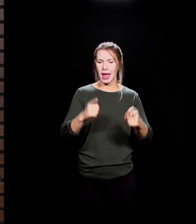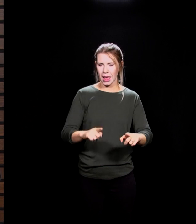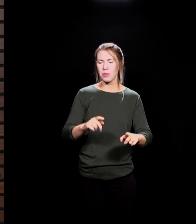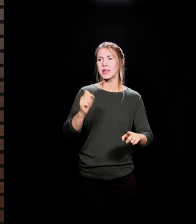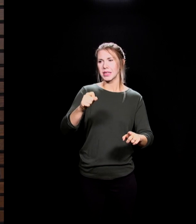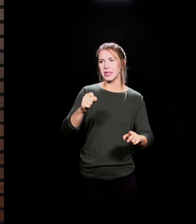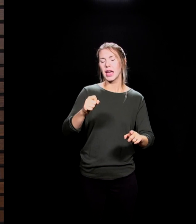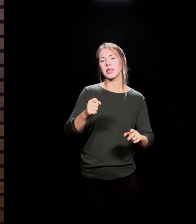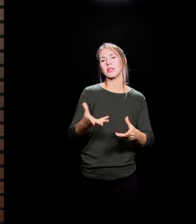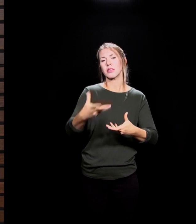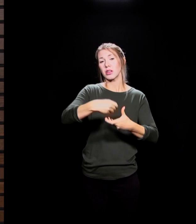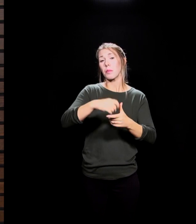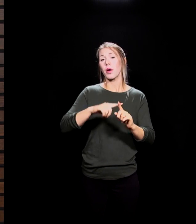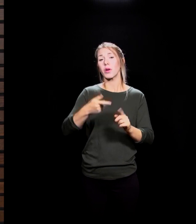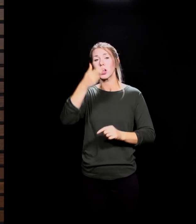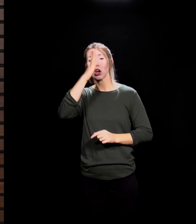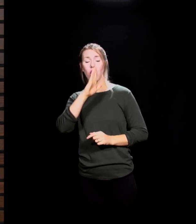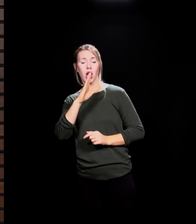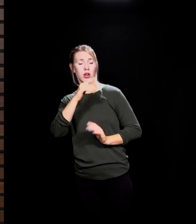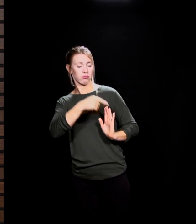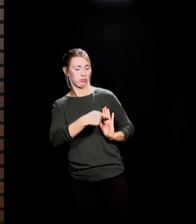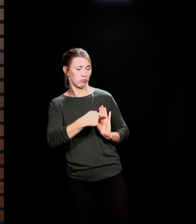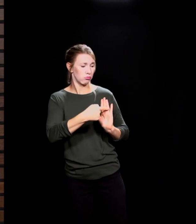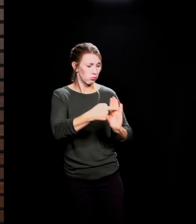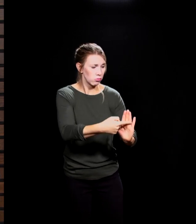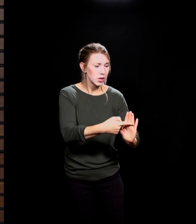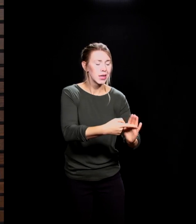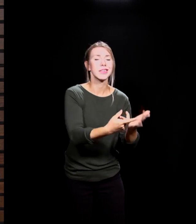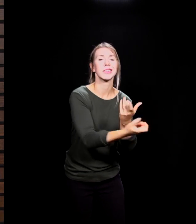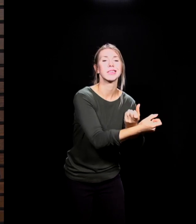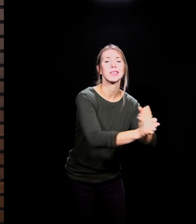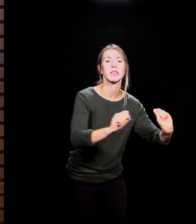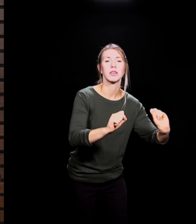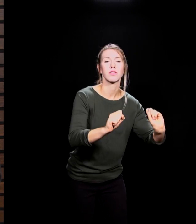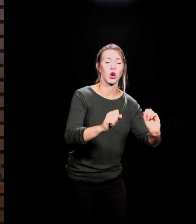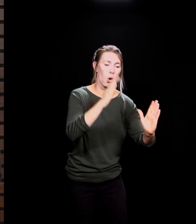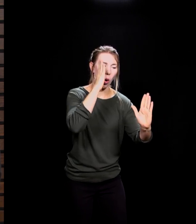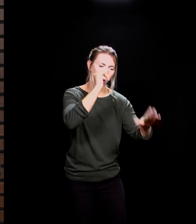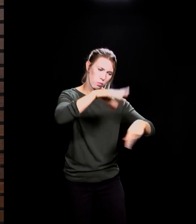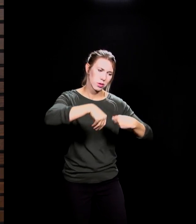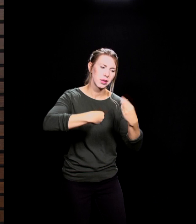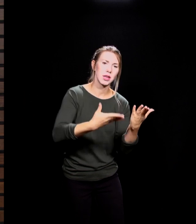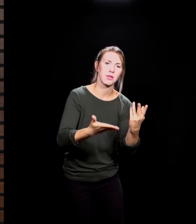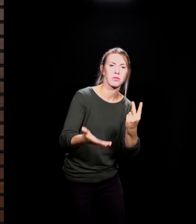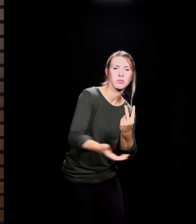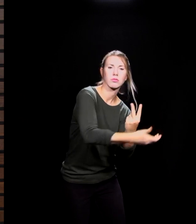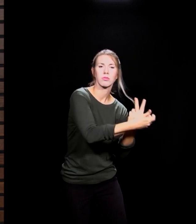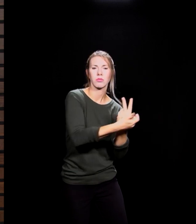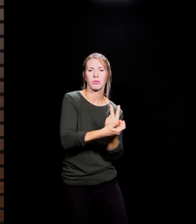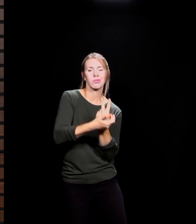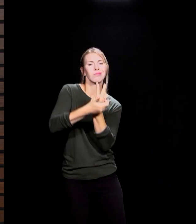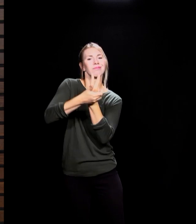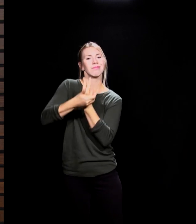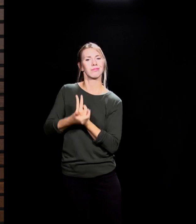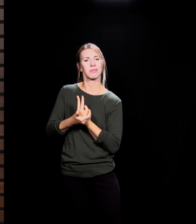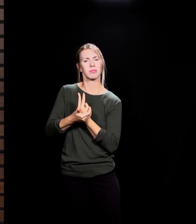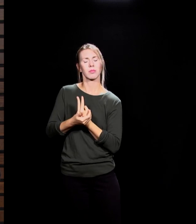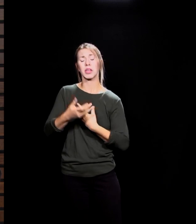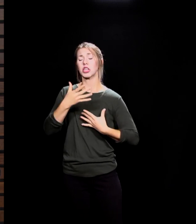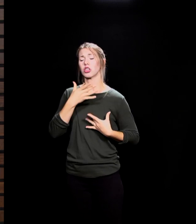to humanity. He comes to deliver hope. You know, I think it's interesting that, excuse me, when we read the